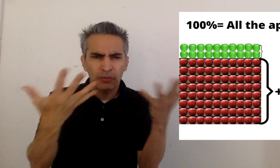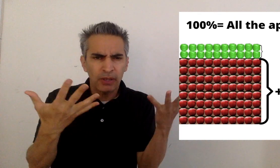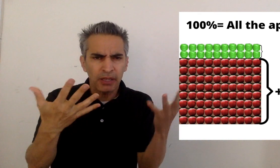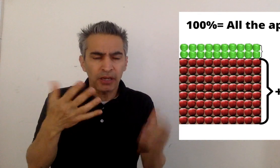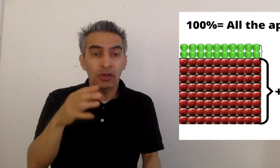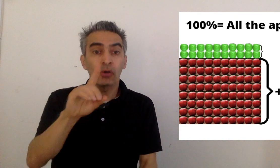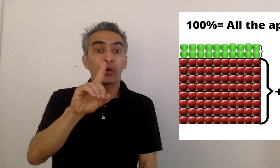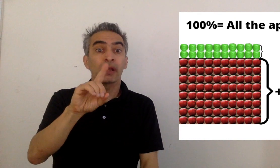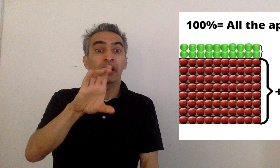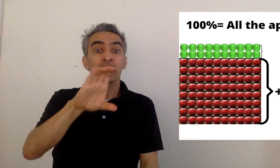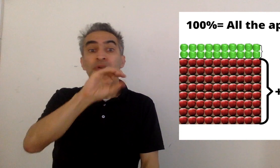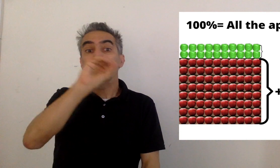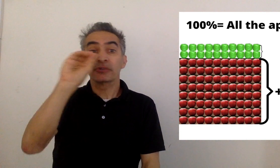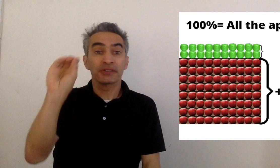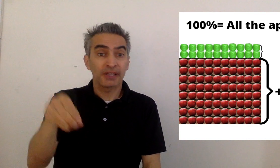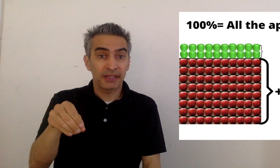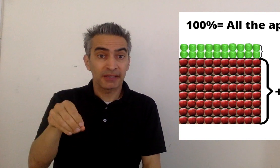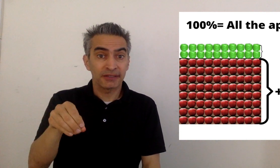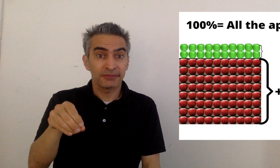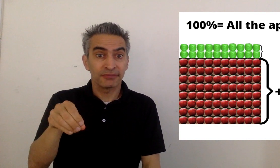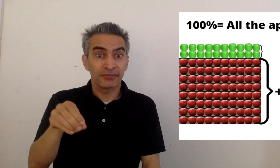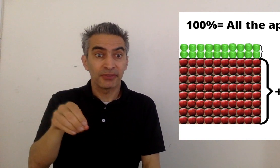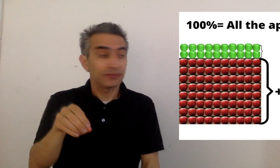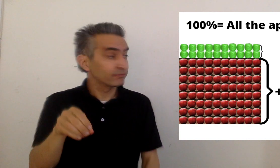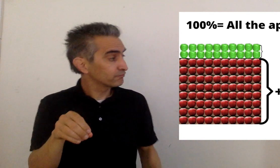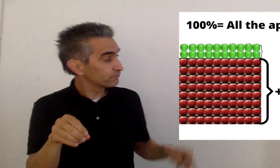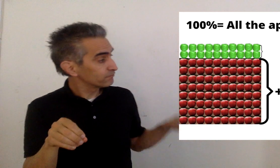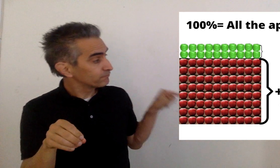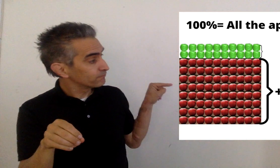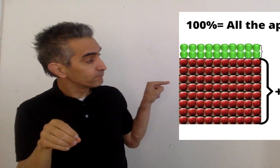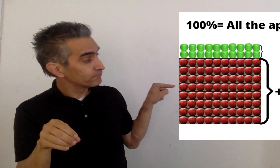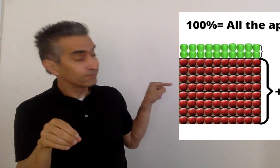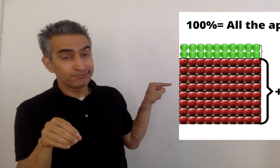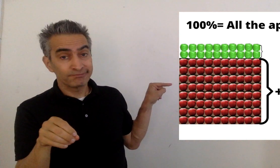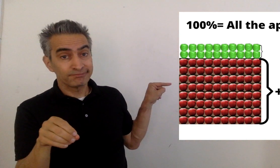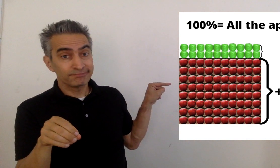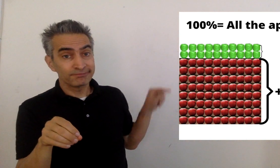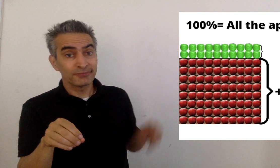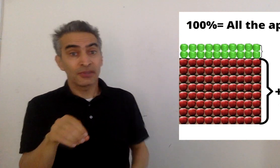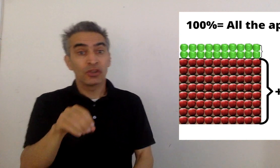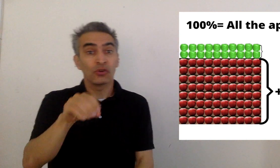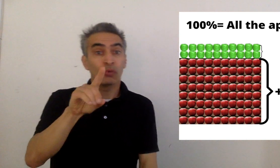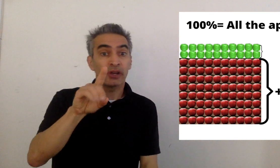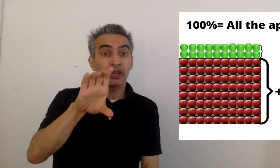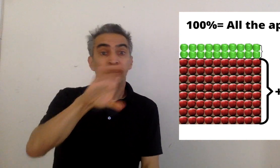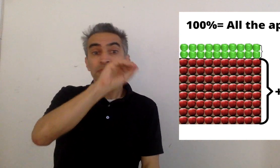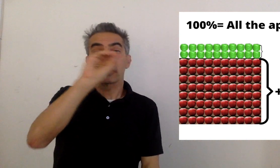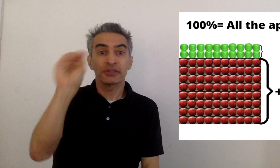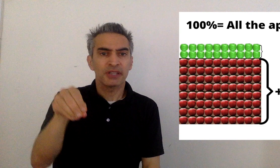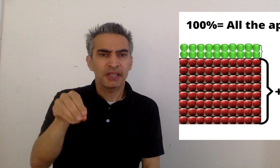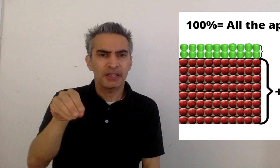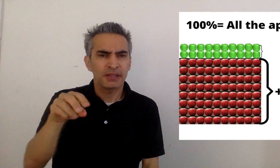that equals one hundred percent. Right down there. One hundred percent